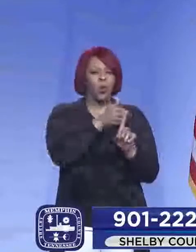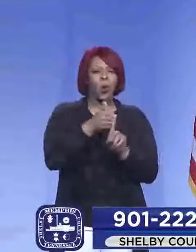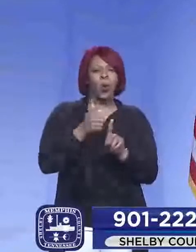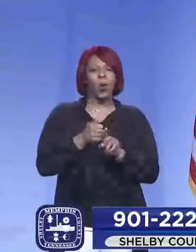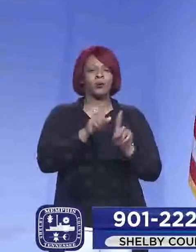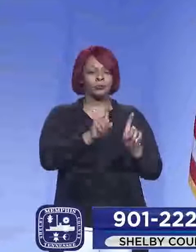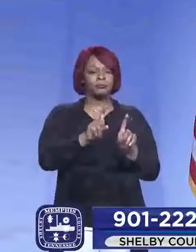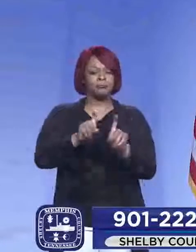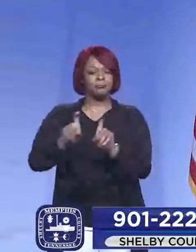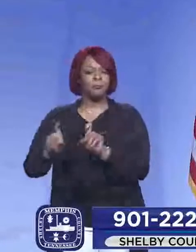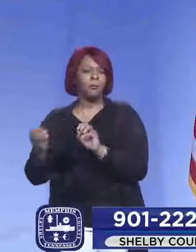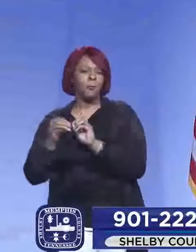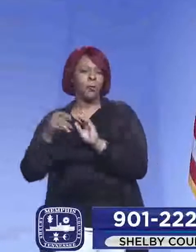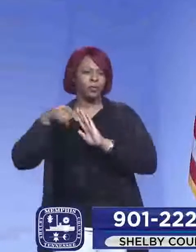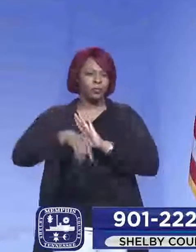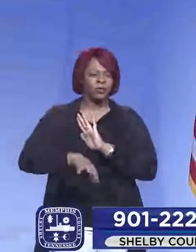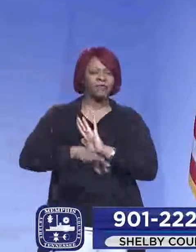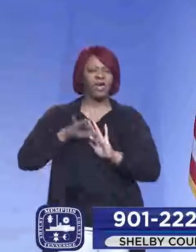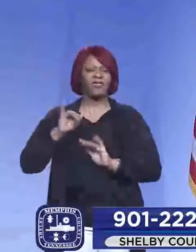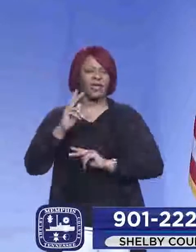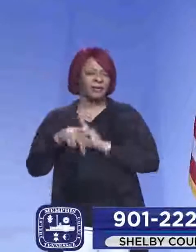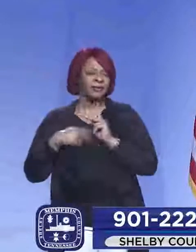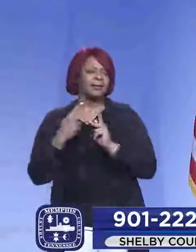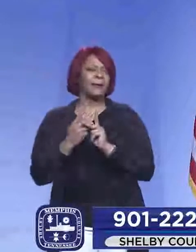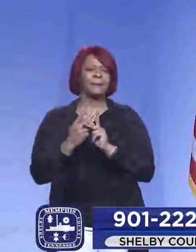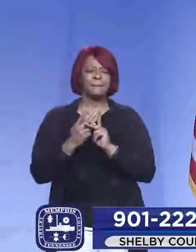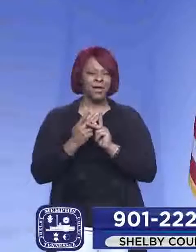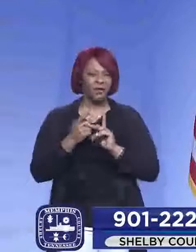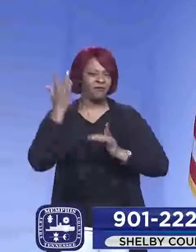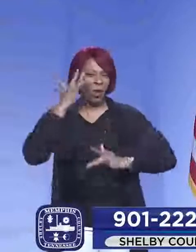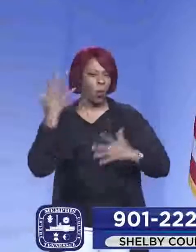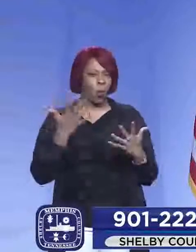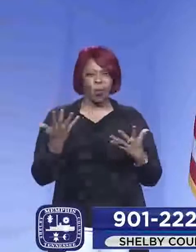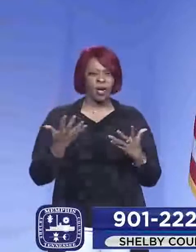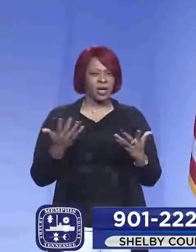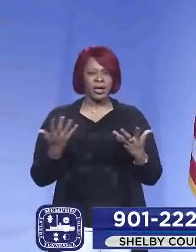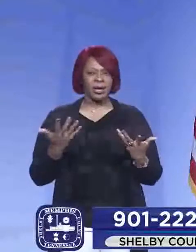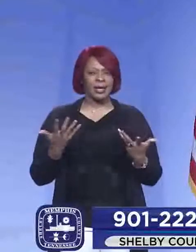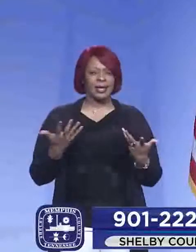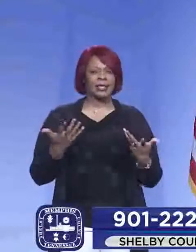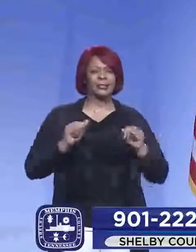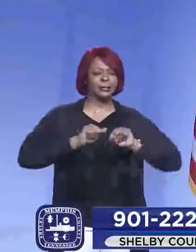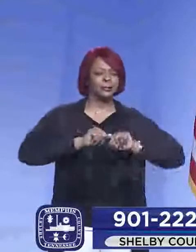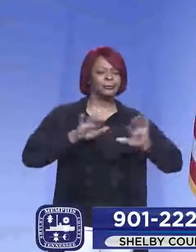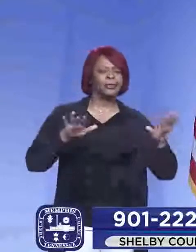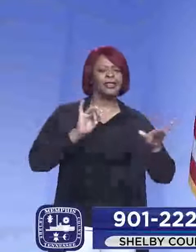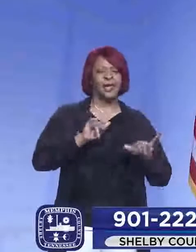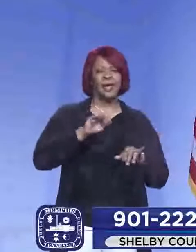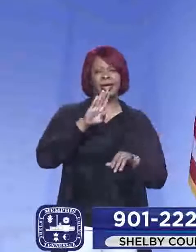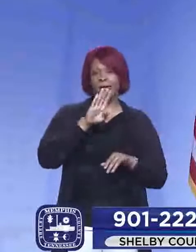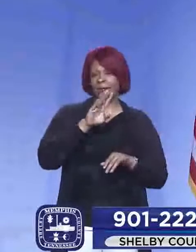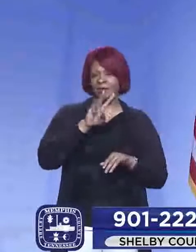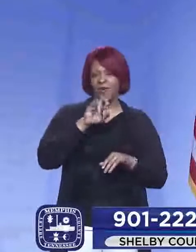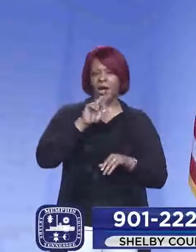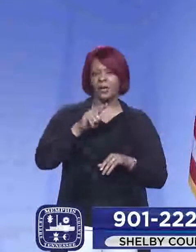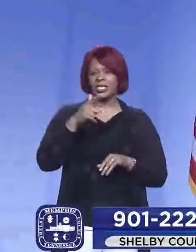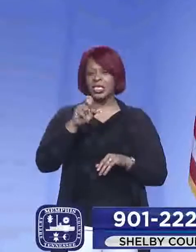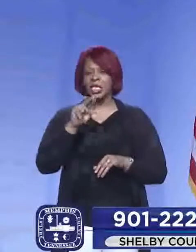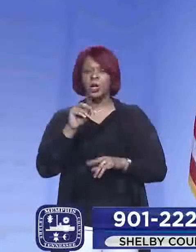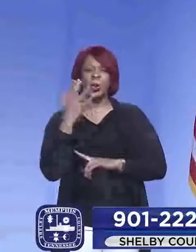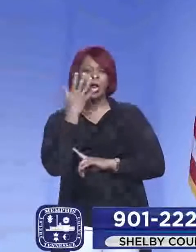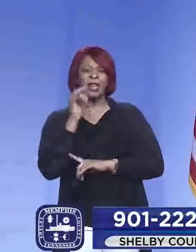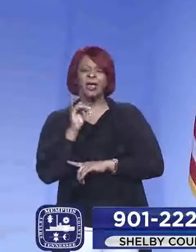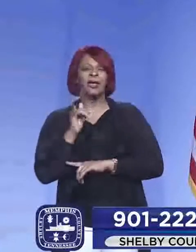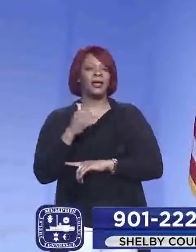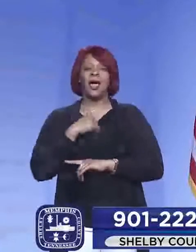sequencing even more of these specimens to see what the distribution of viral genomes is. But so